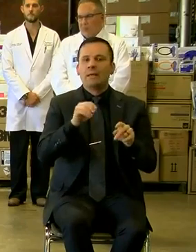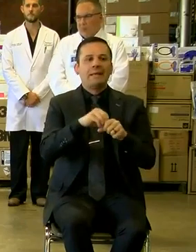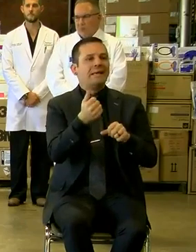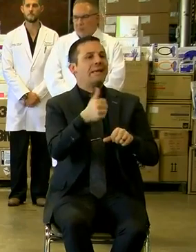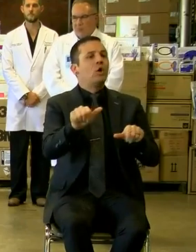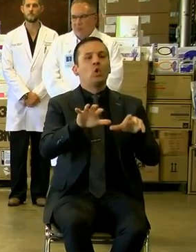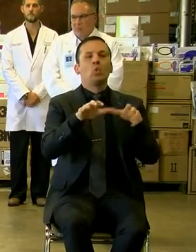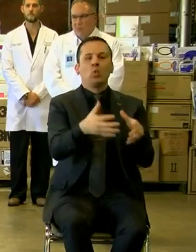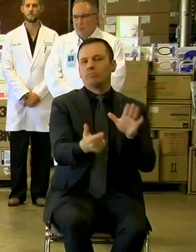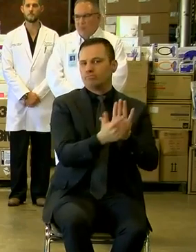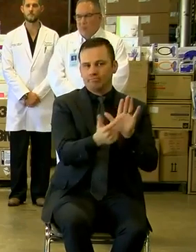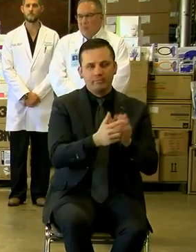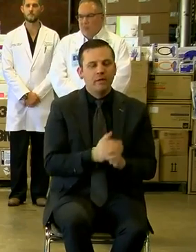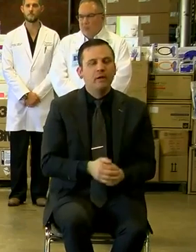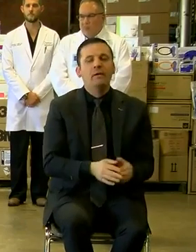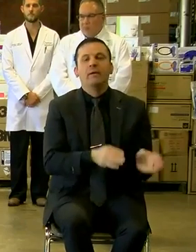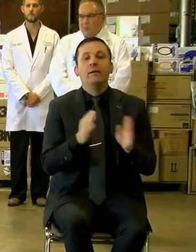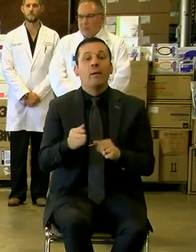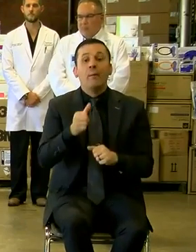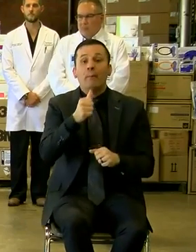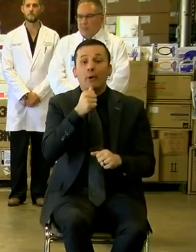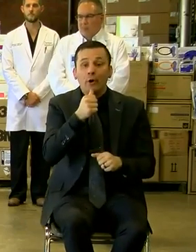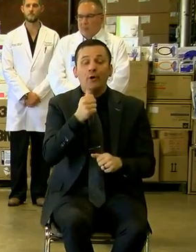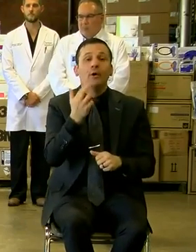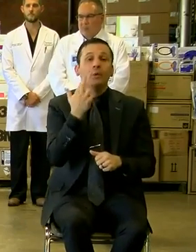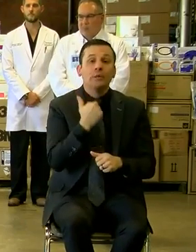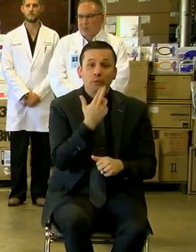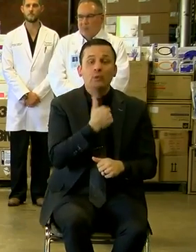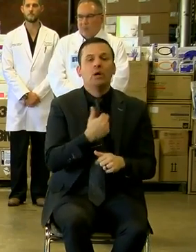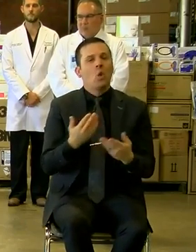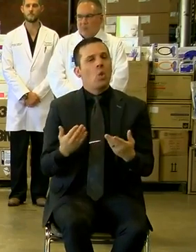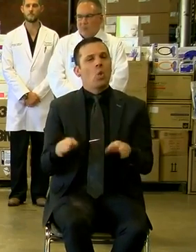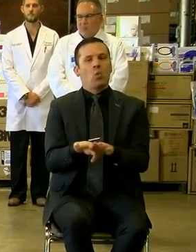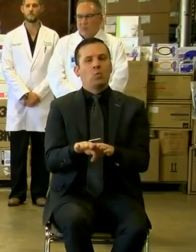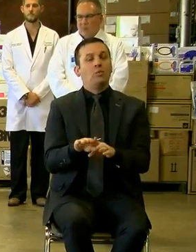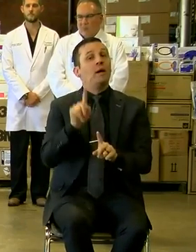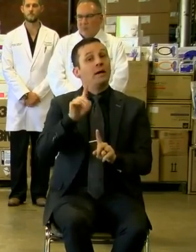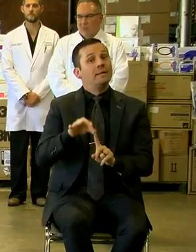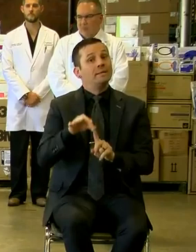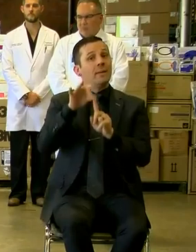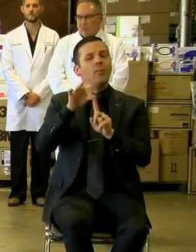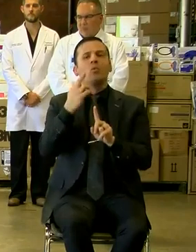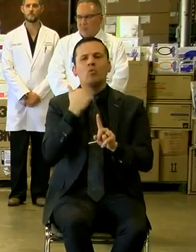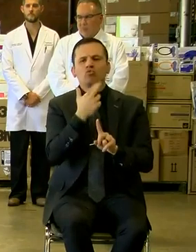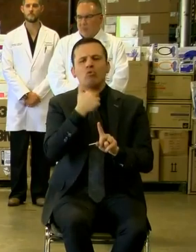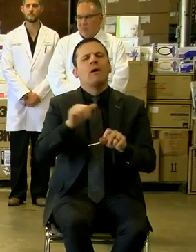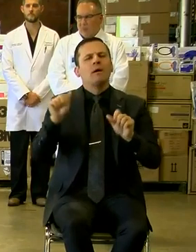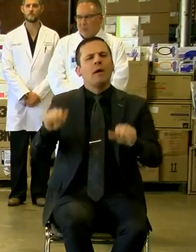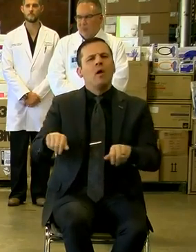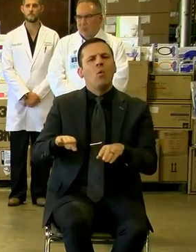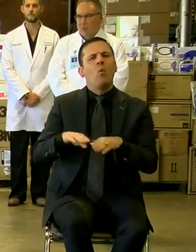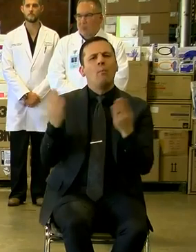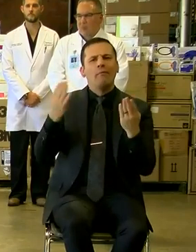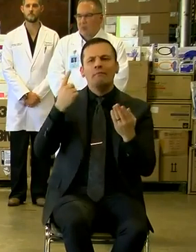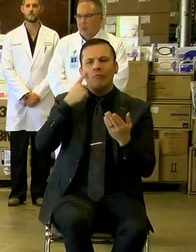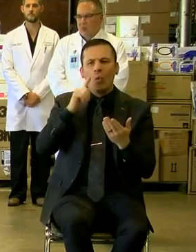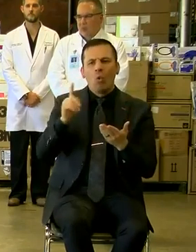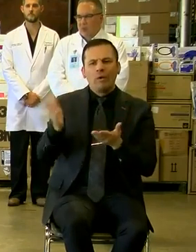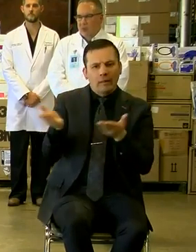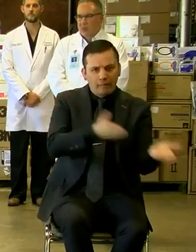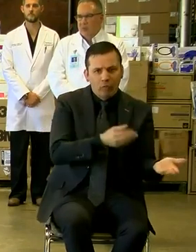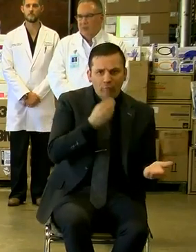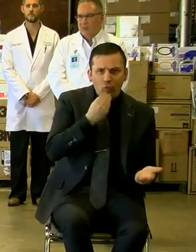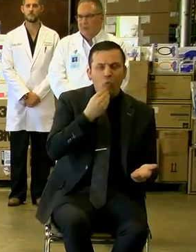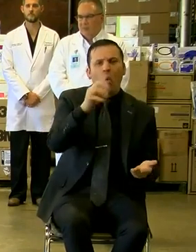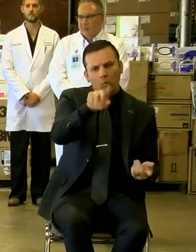group. Two, bars and restaurants are closed with the exception that restaurants can be open for delivery of food